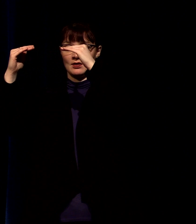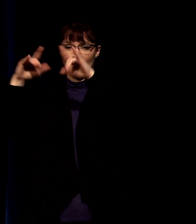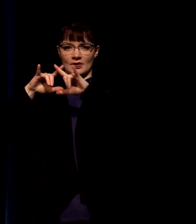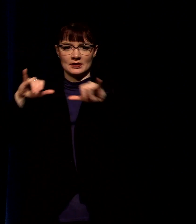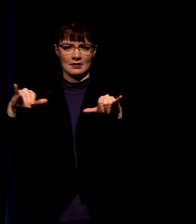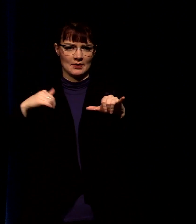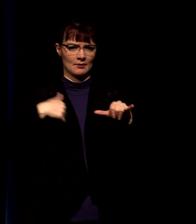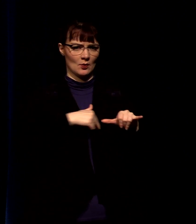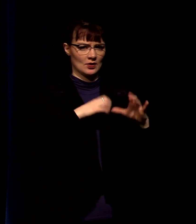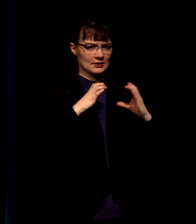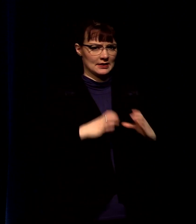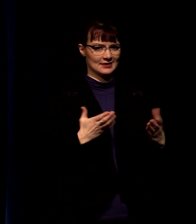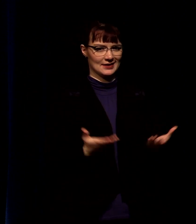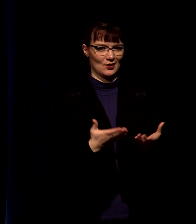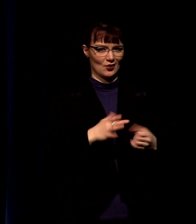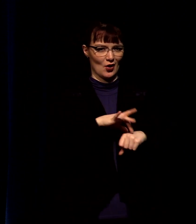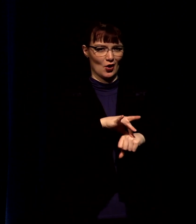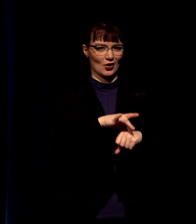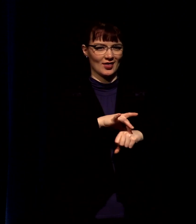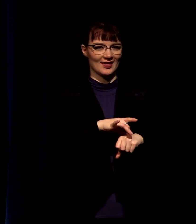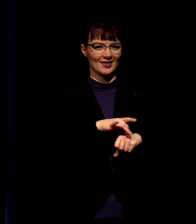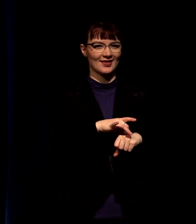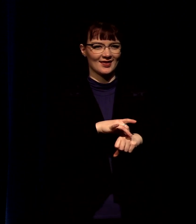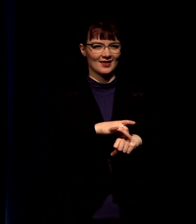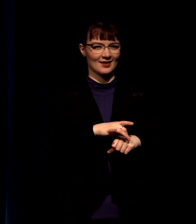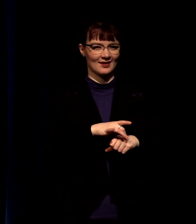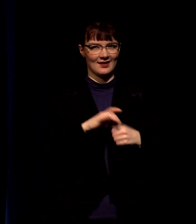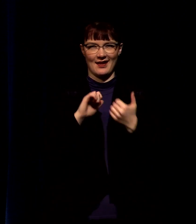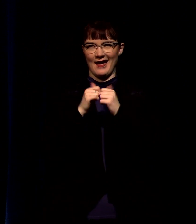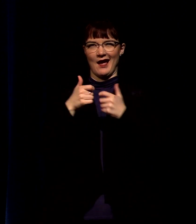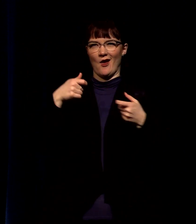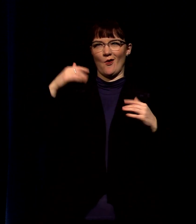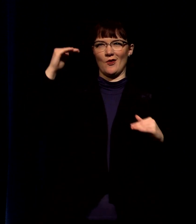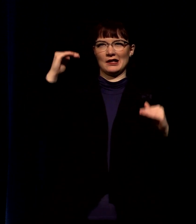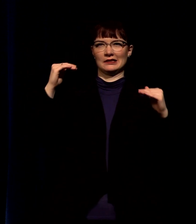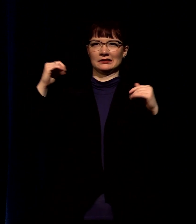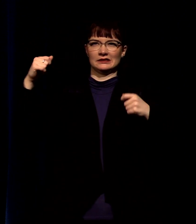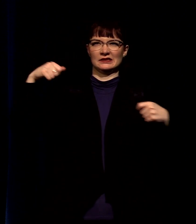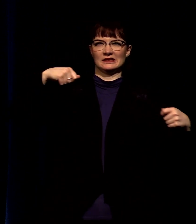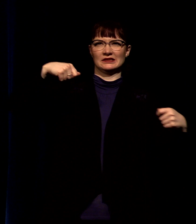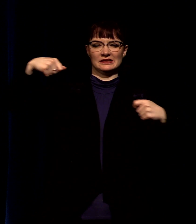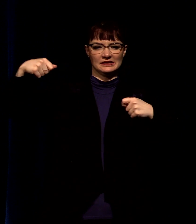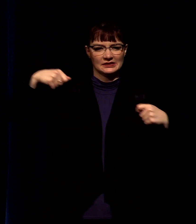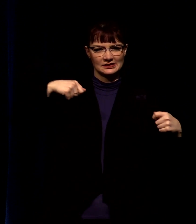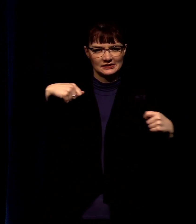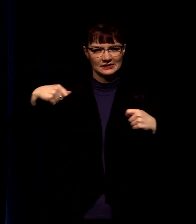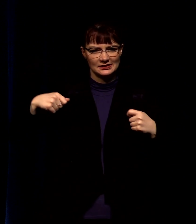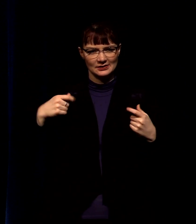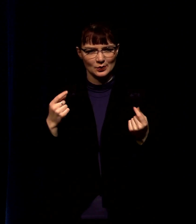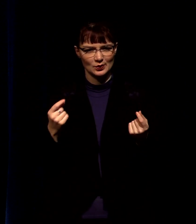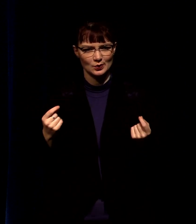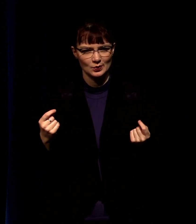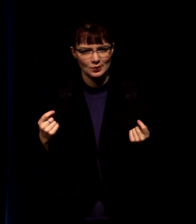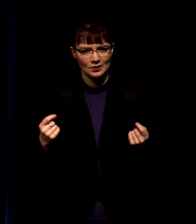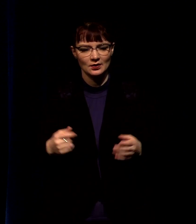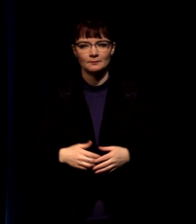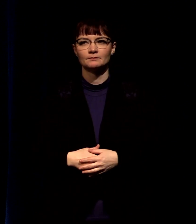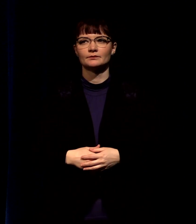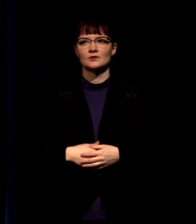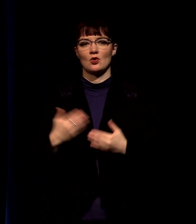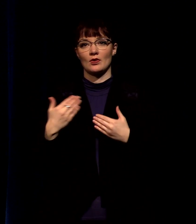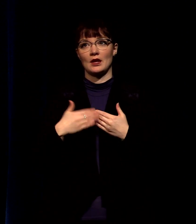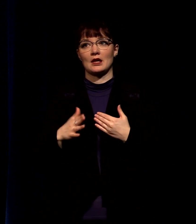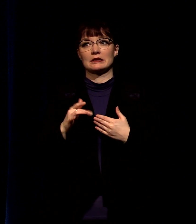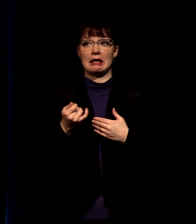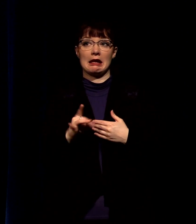time being citizens here in our earthly reality how do we live in that tension and so in the next i don't